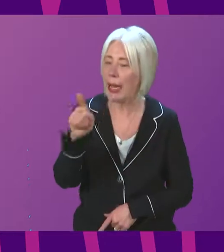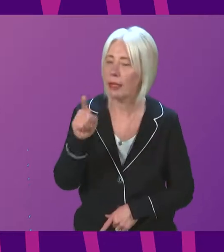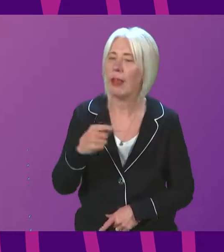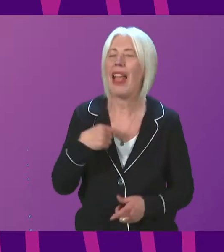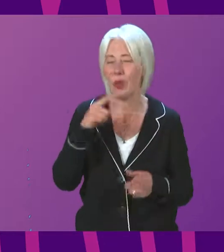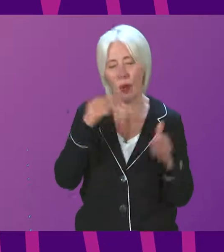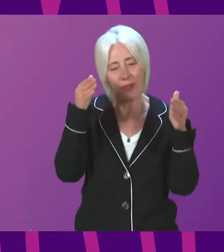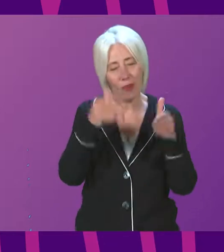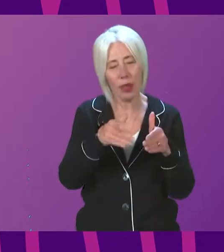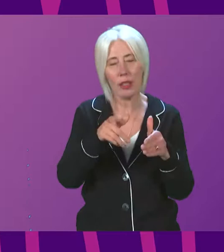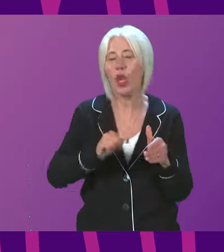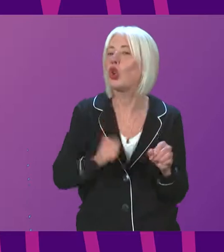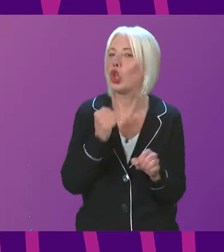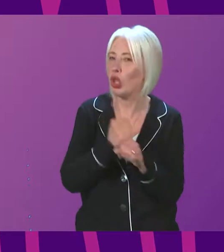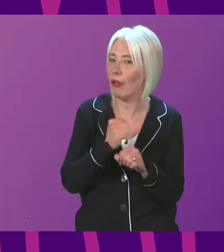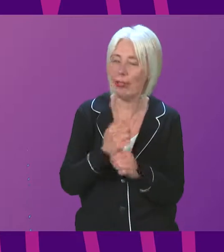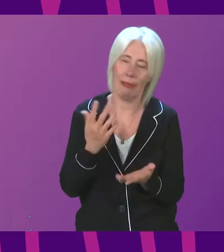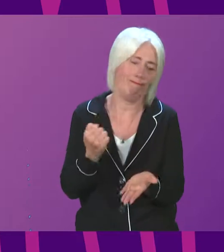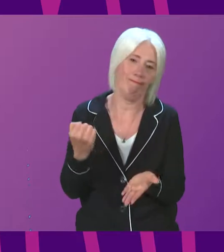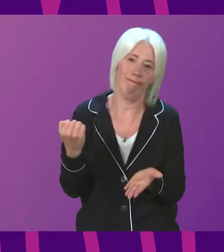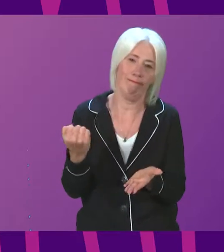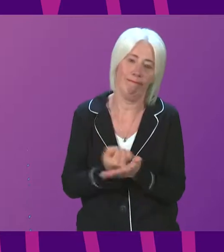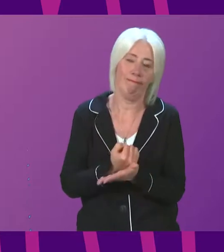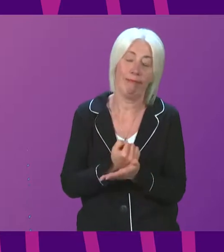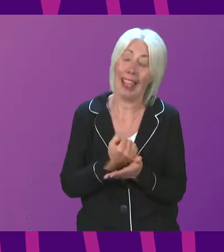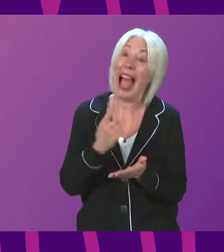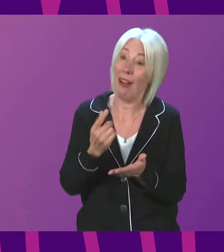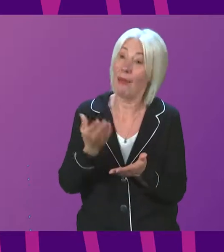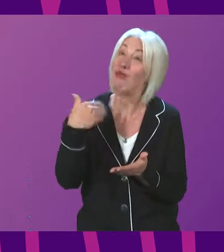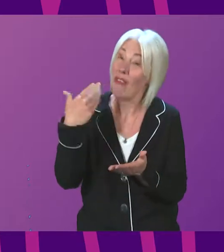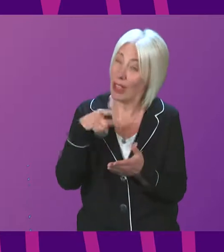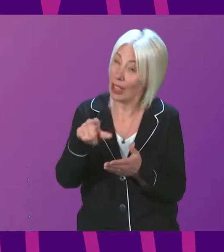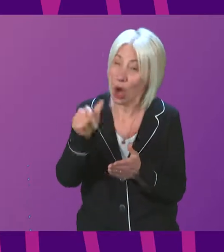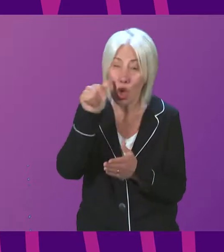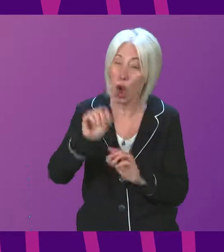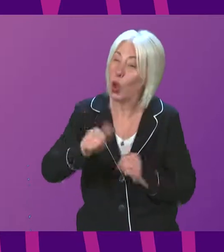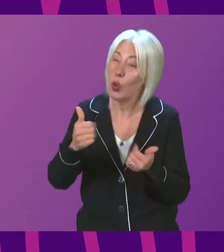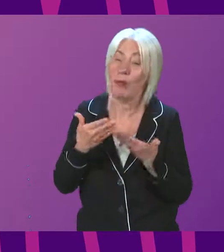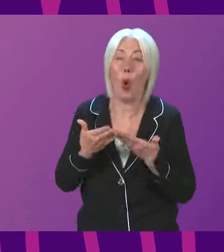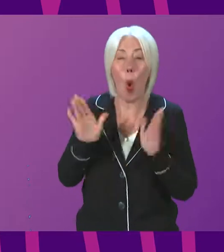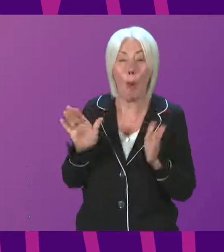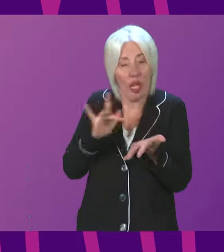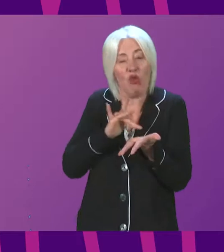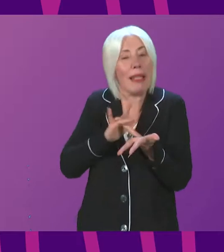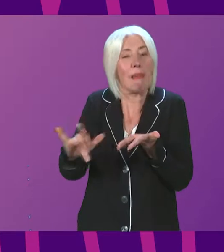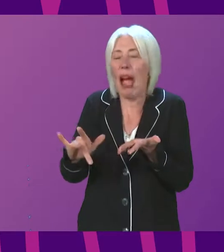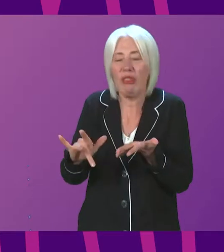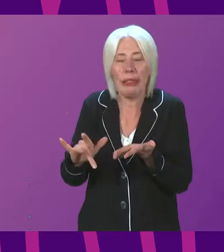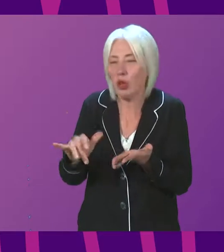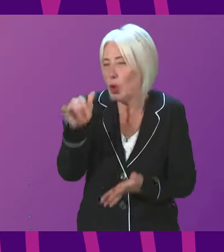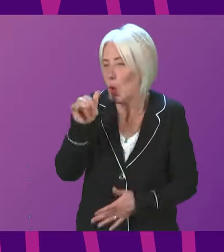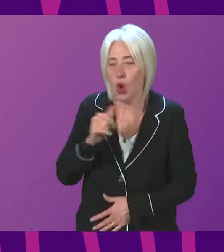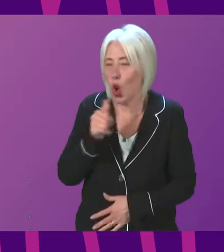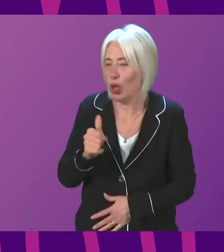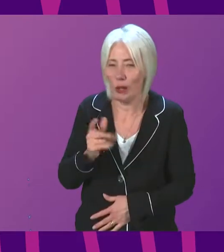focus. The Scottish Government, unfortunately, does have form here. They are not known for their openness and transparency. Indeed, it is one